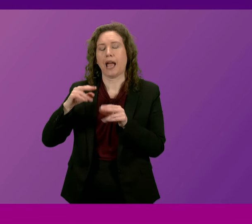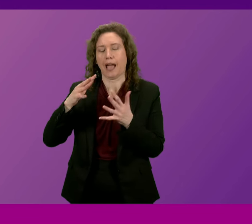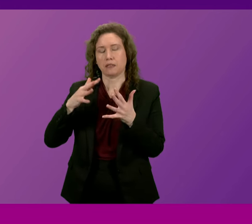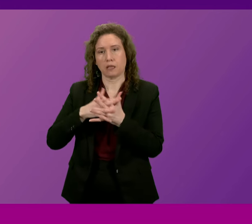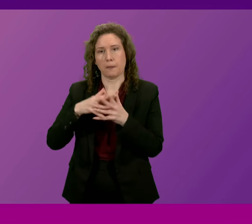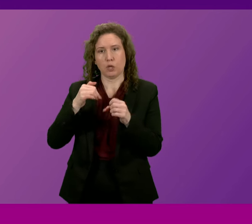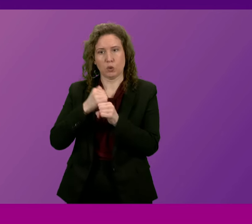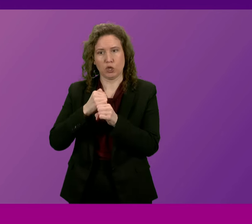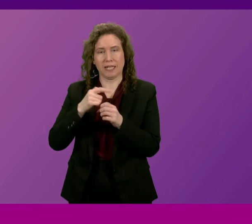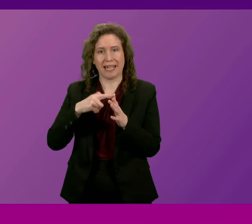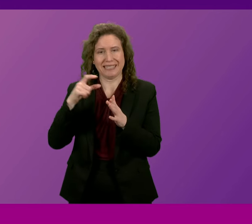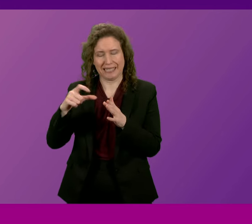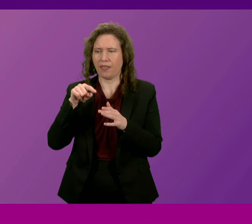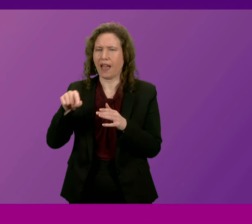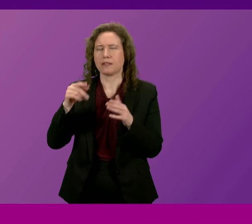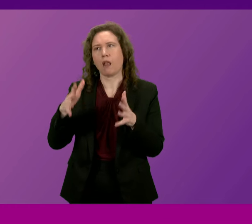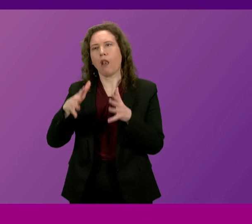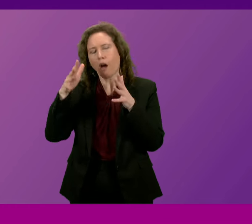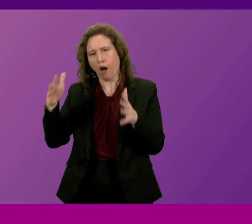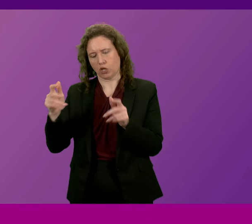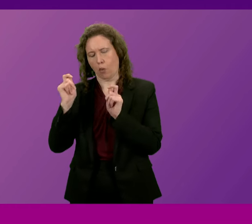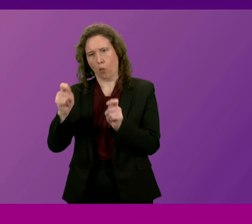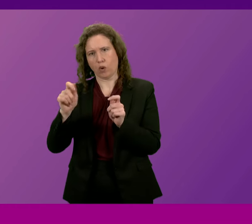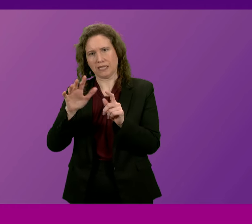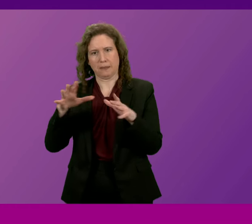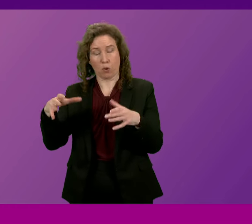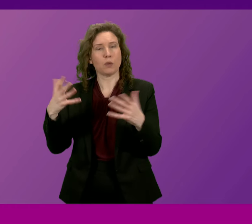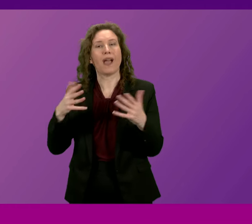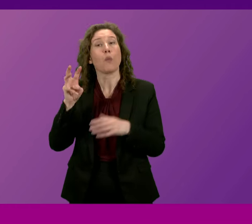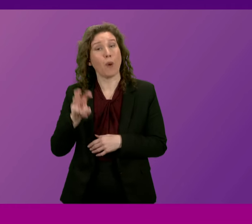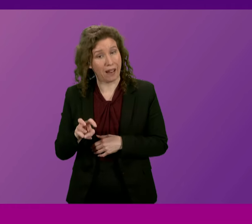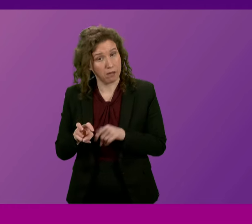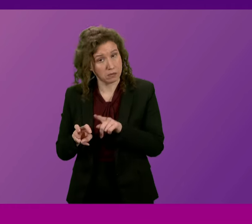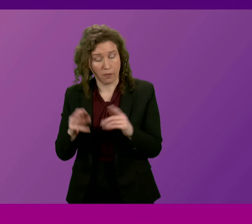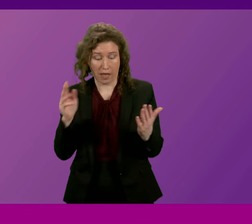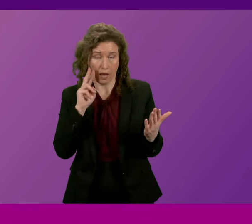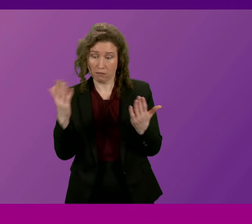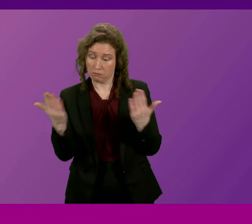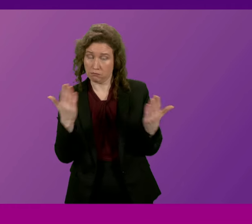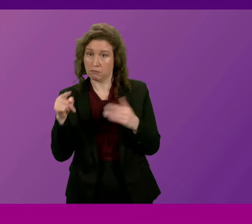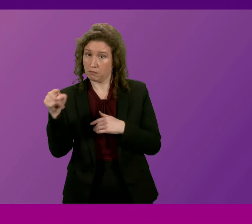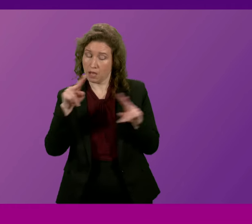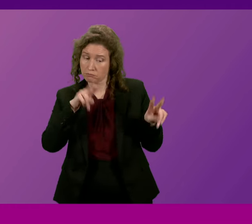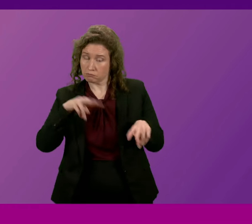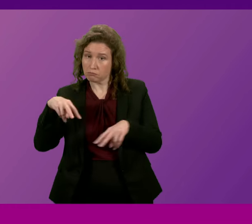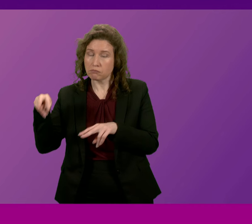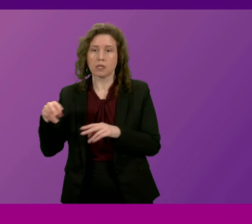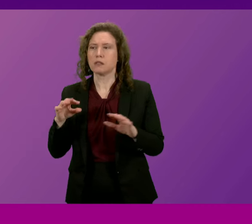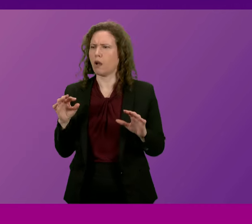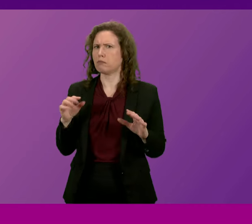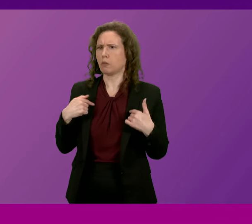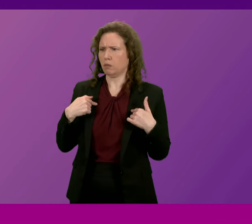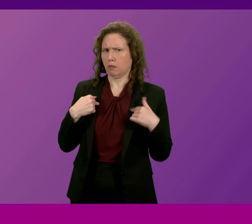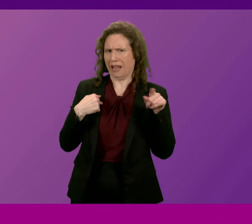WGEC, which is the largest awarding body in Wales. So there's been no example of anybody